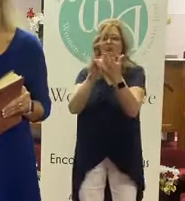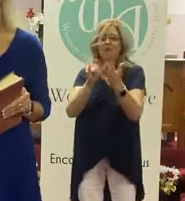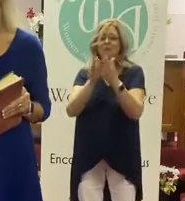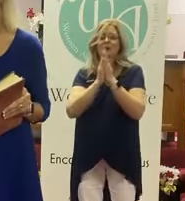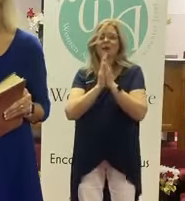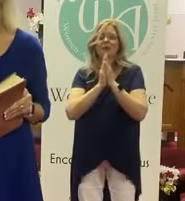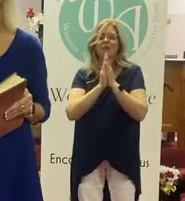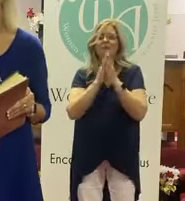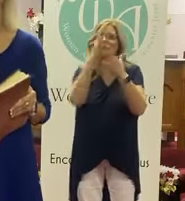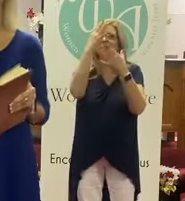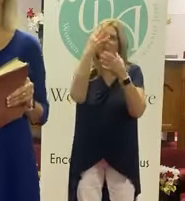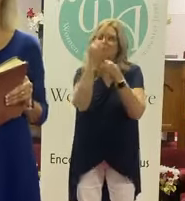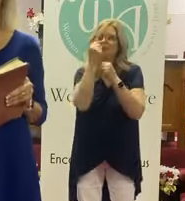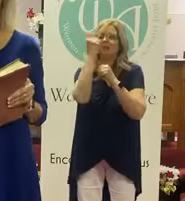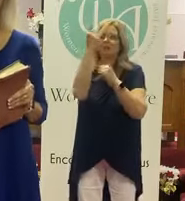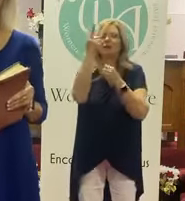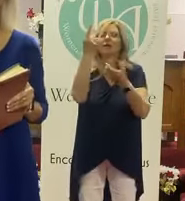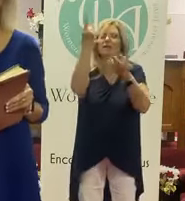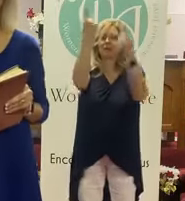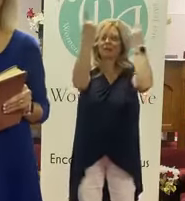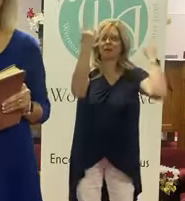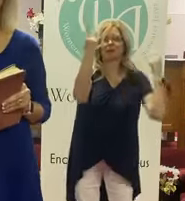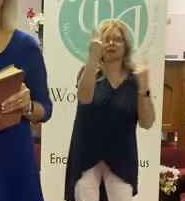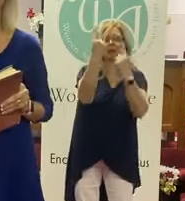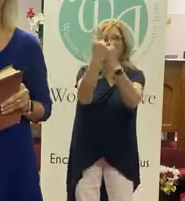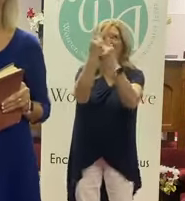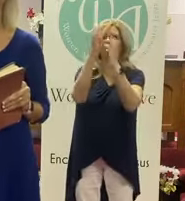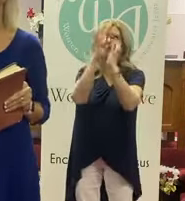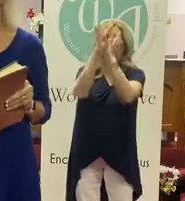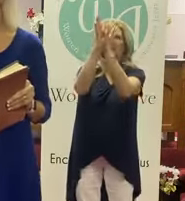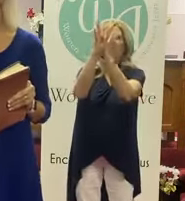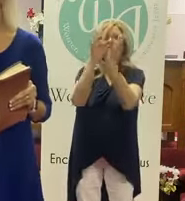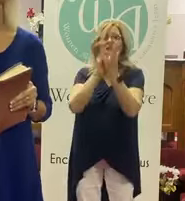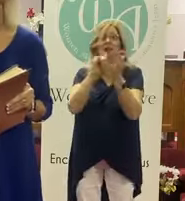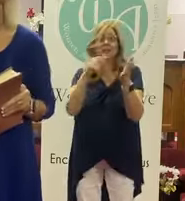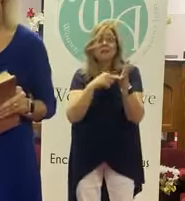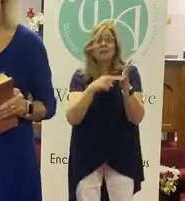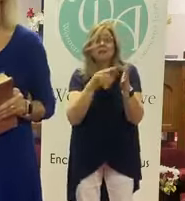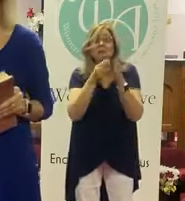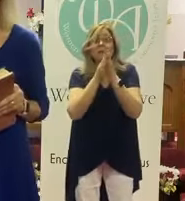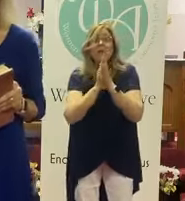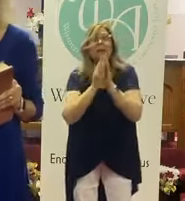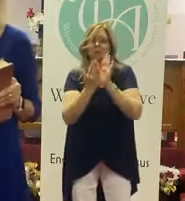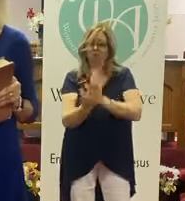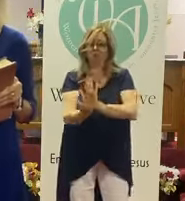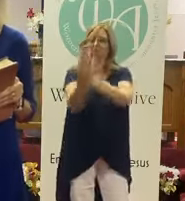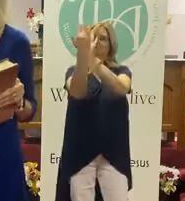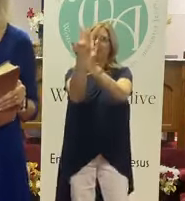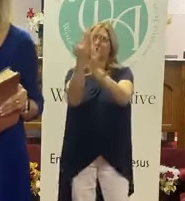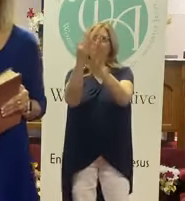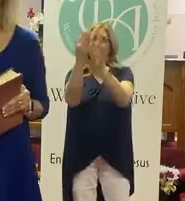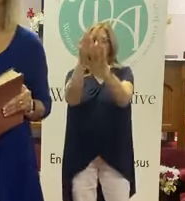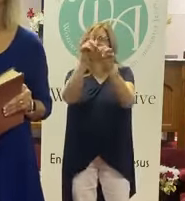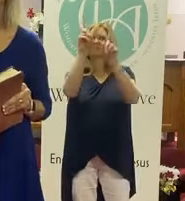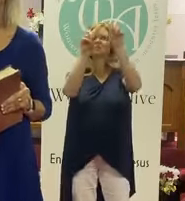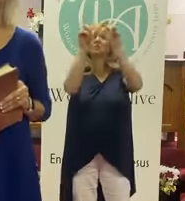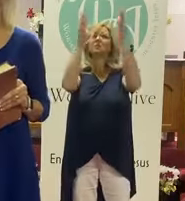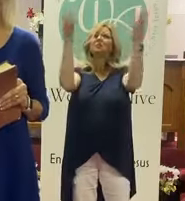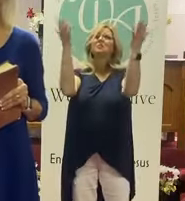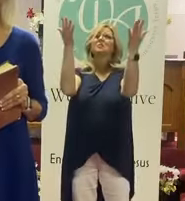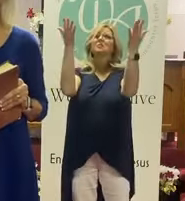ignites faith in me again. It gets me back in alignment. And that. So sometimes just praying before Him and asking Him